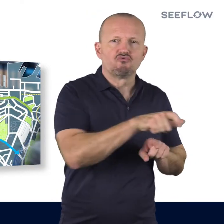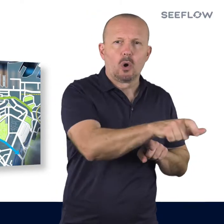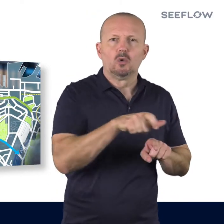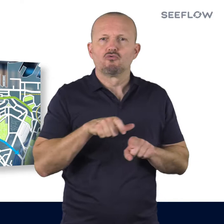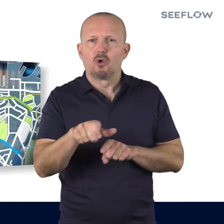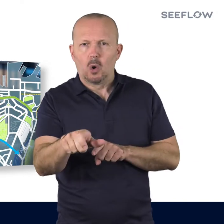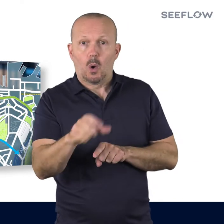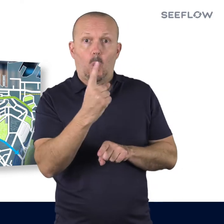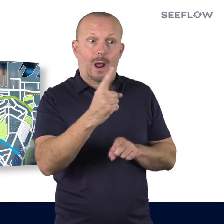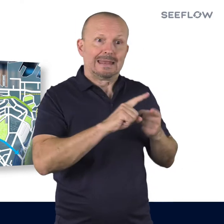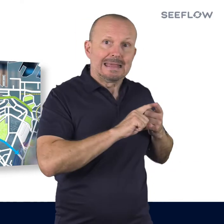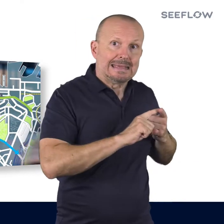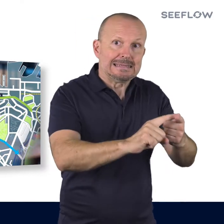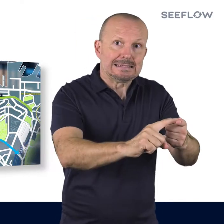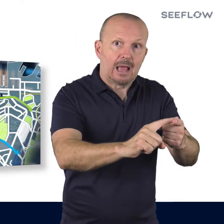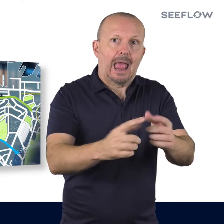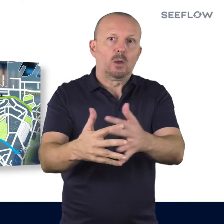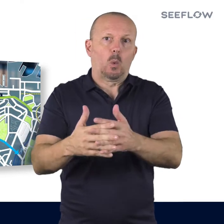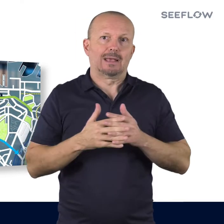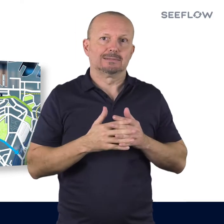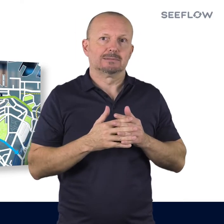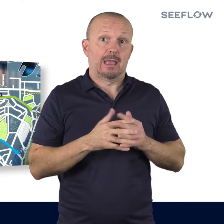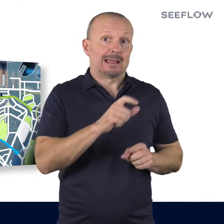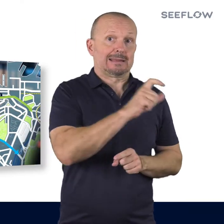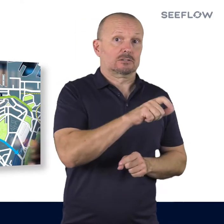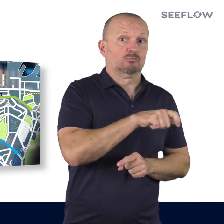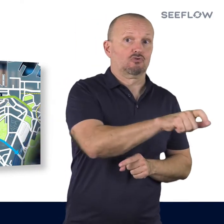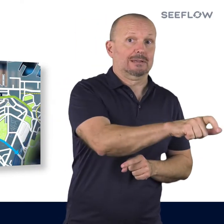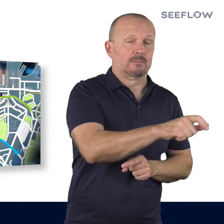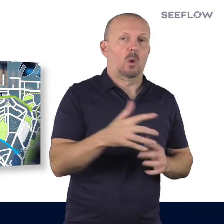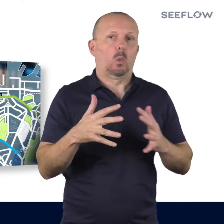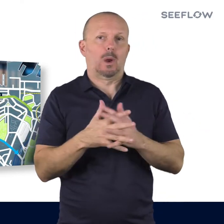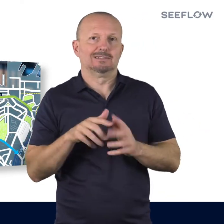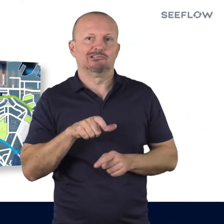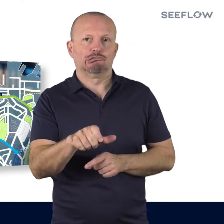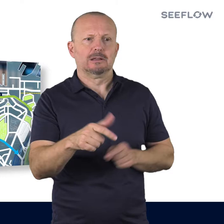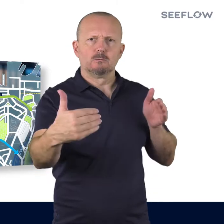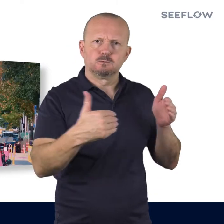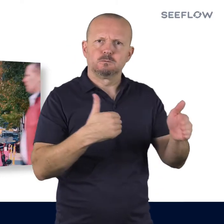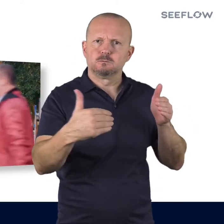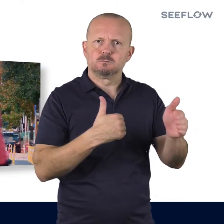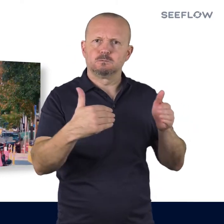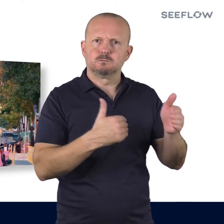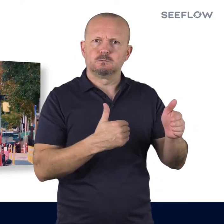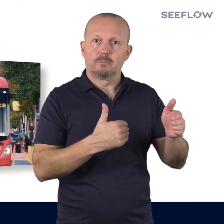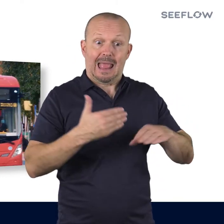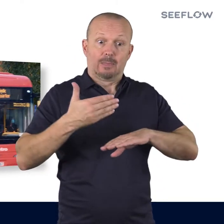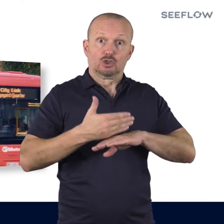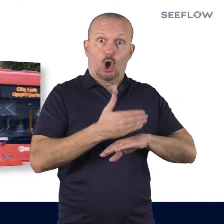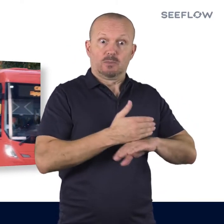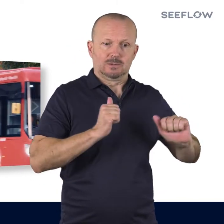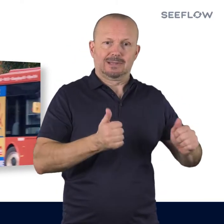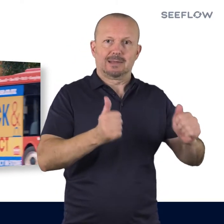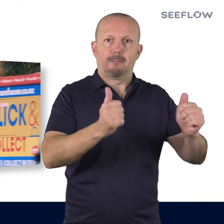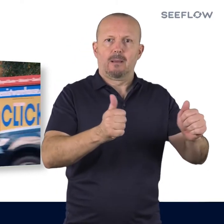dedicated east-west bus corridors on Custom Street and Wellesley Street, with higher quality and safer stops. This will